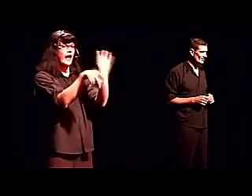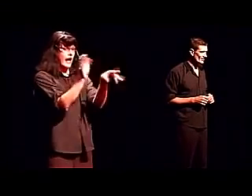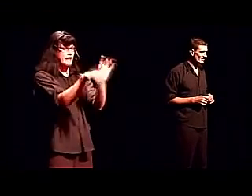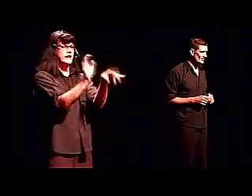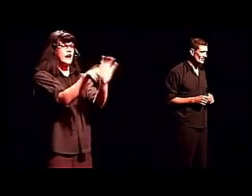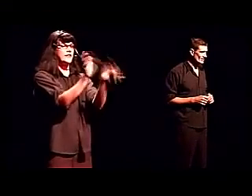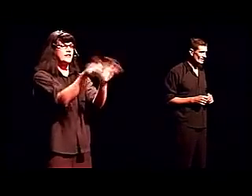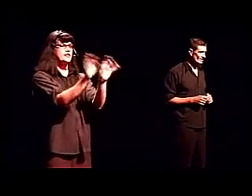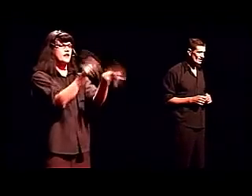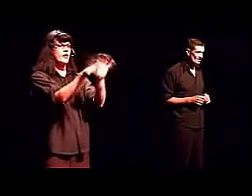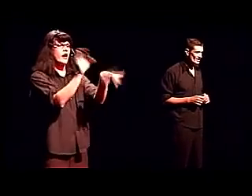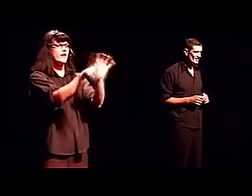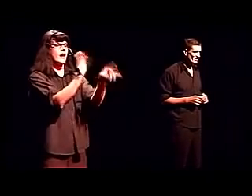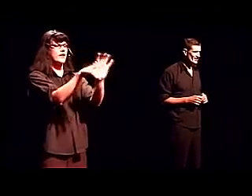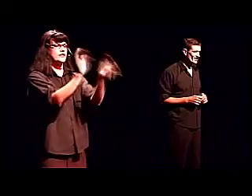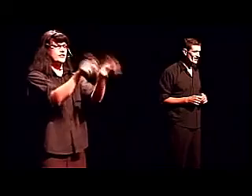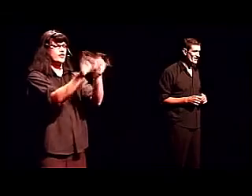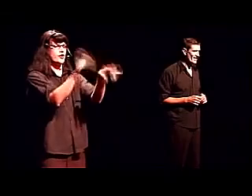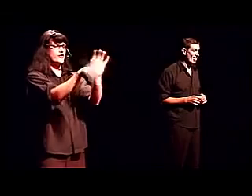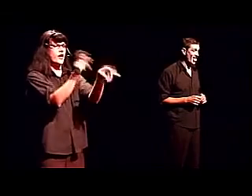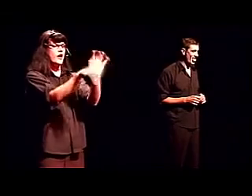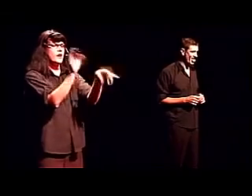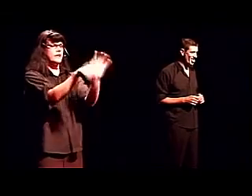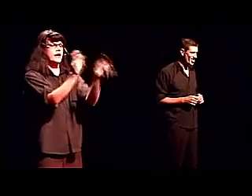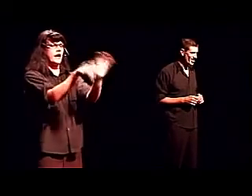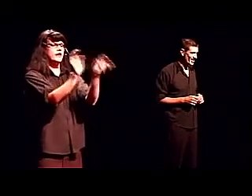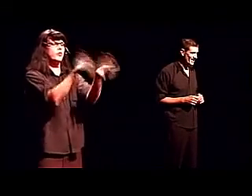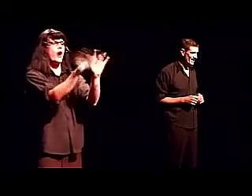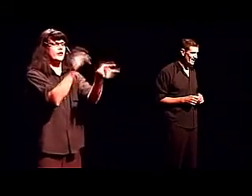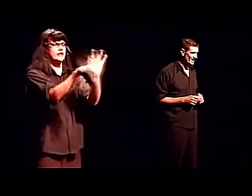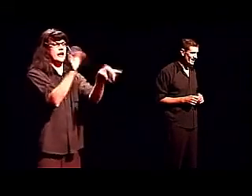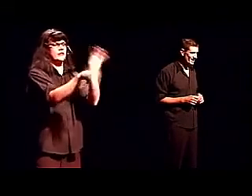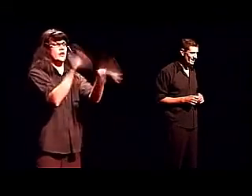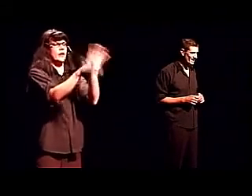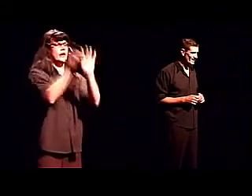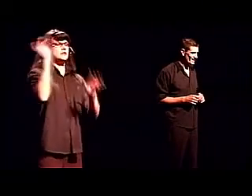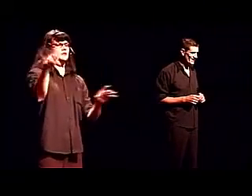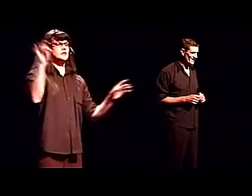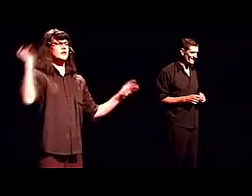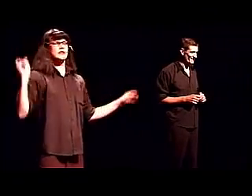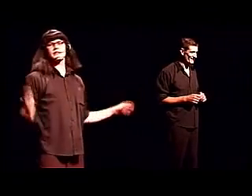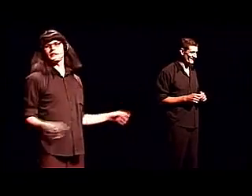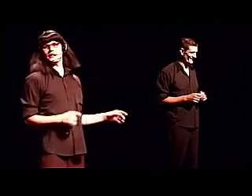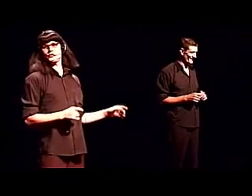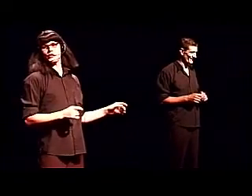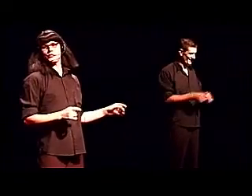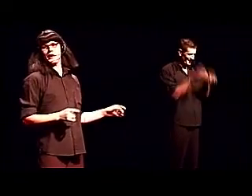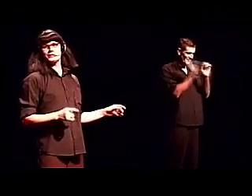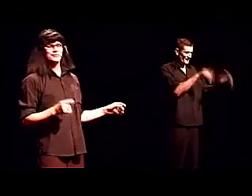Go Eight and a half inches long. Five inches. Big hair's wider at the end. Go ahead. Oh, God. That's going to leave stretch marks.